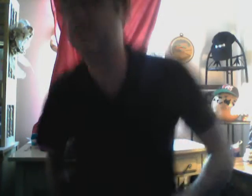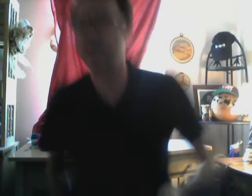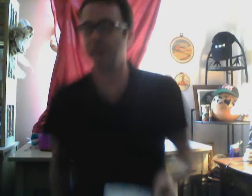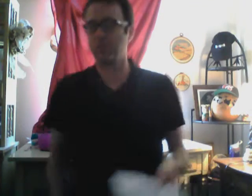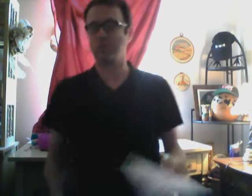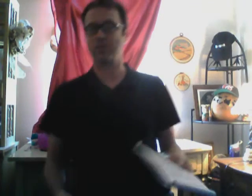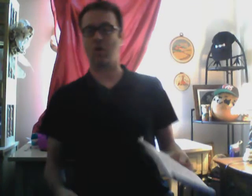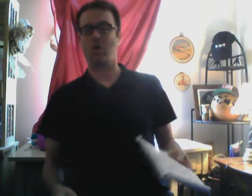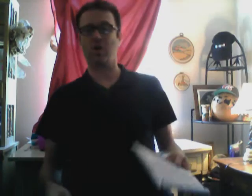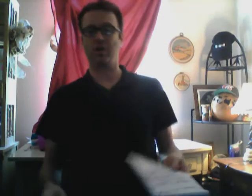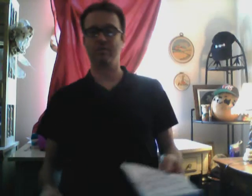gambled on